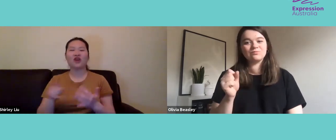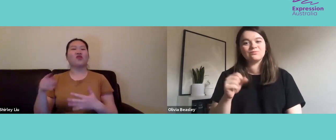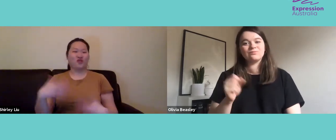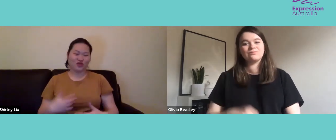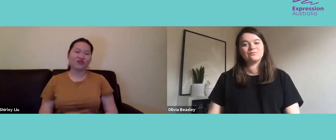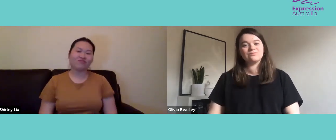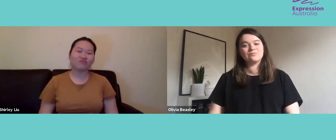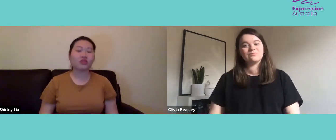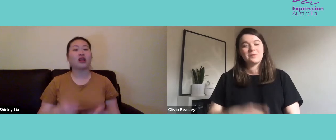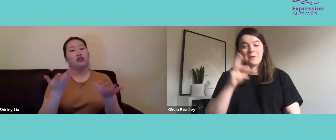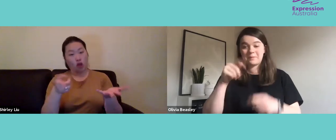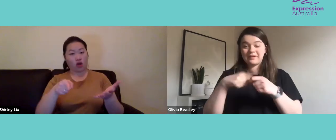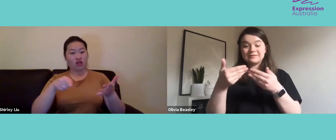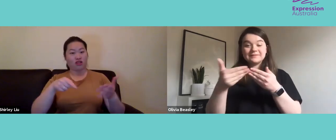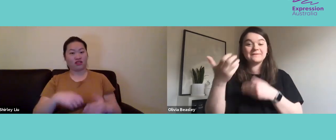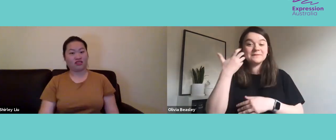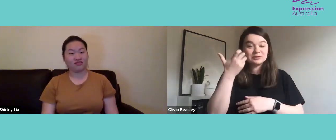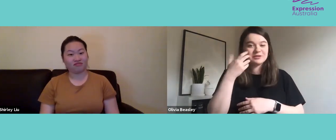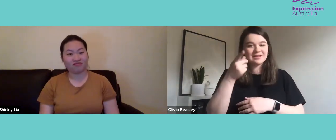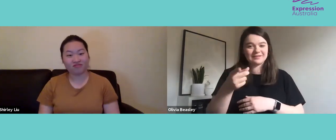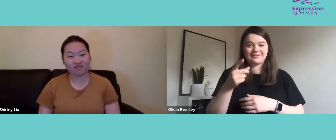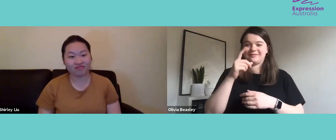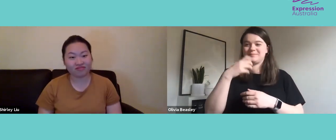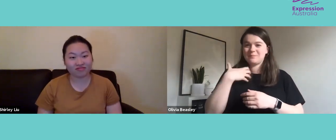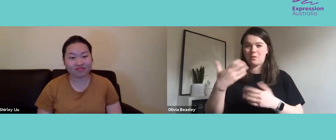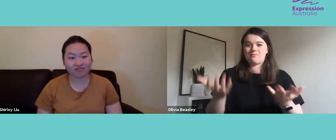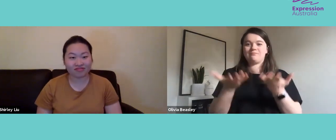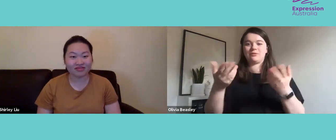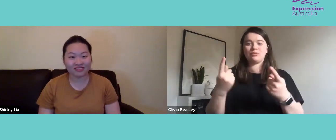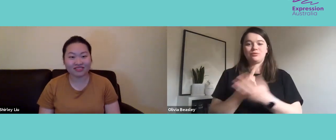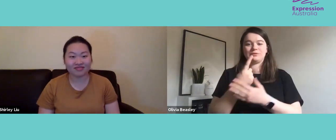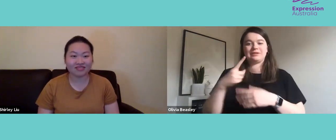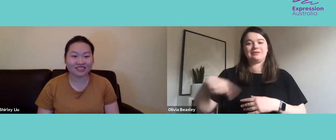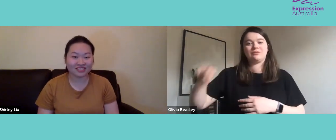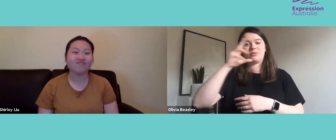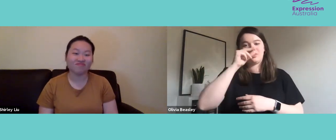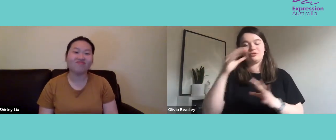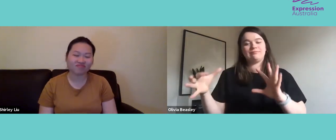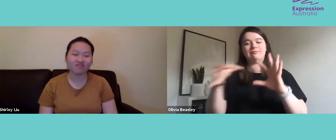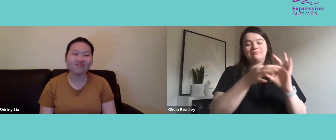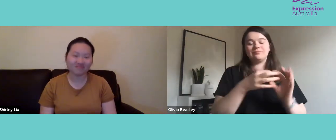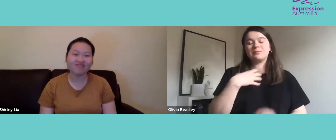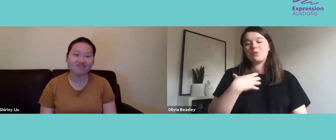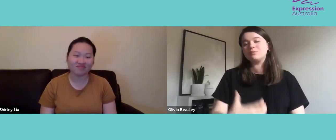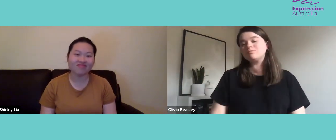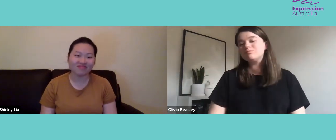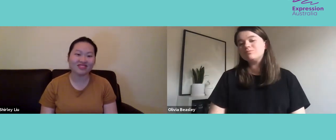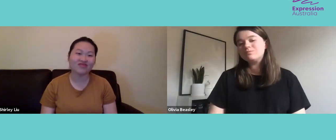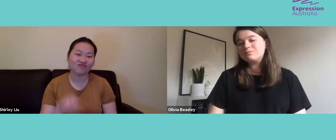Deaf people can network. So, you would like to encourage more young Deaf people to get involved and